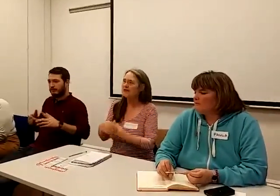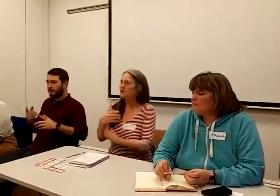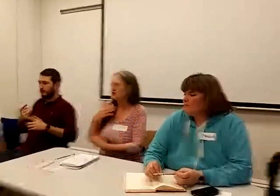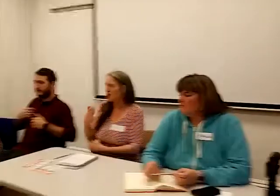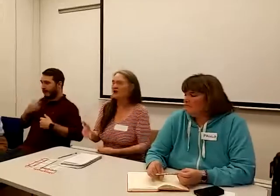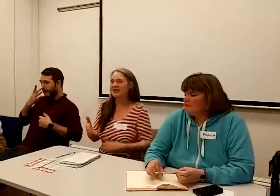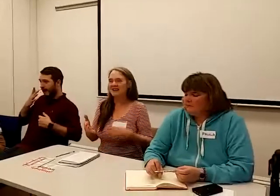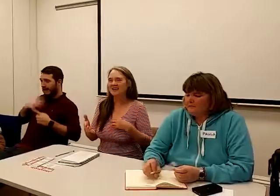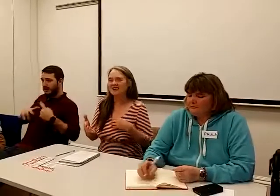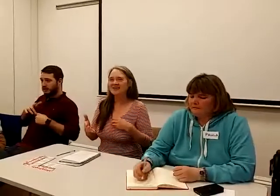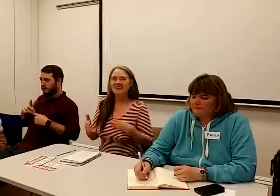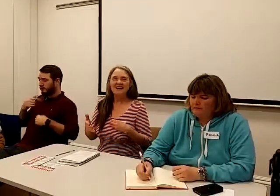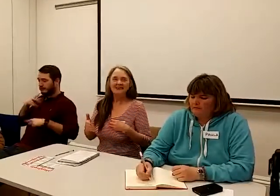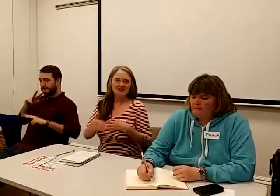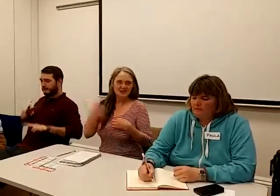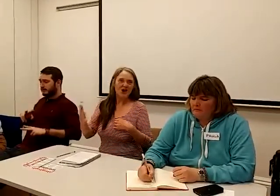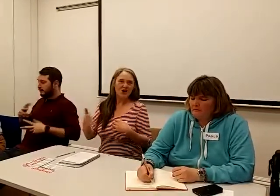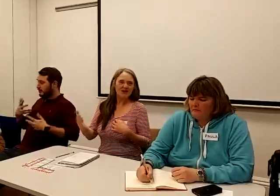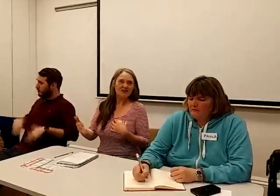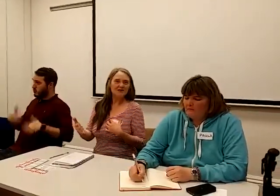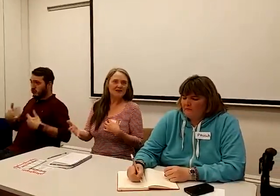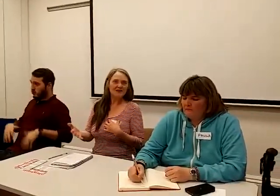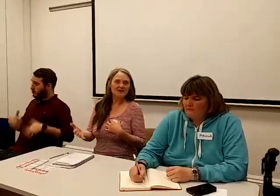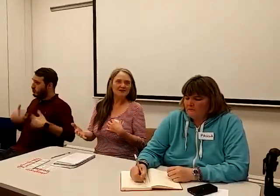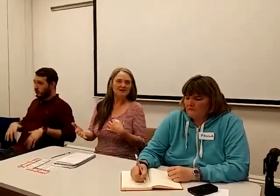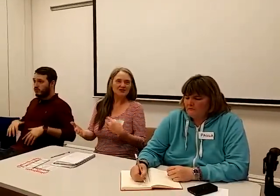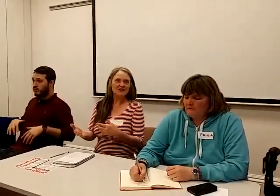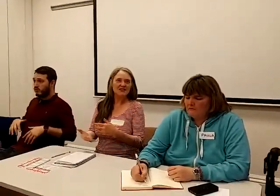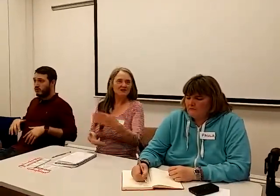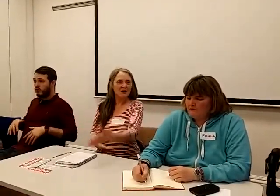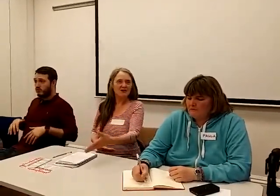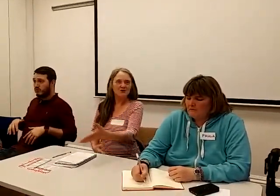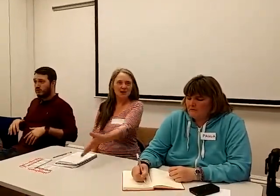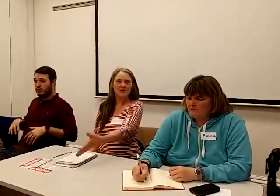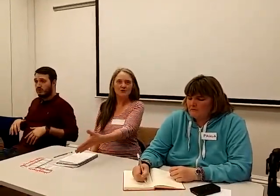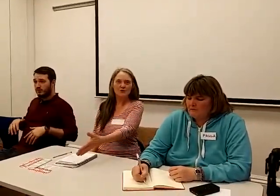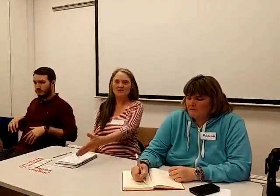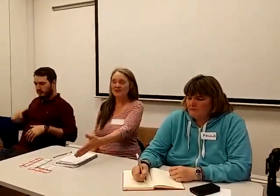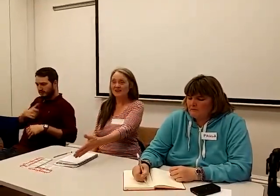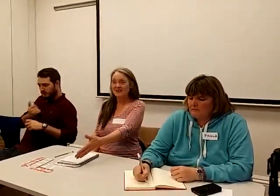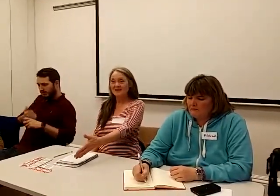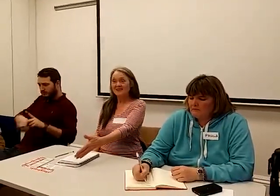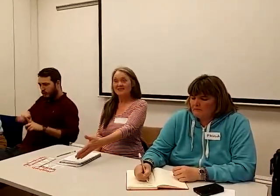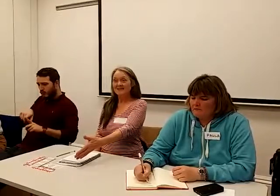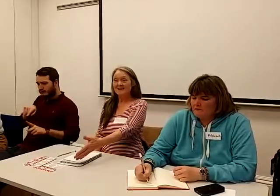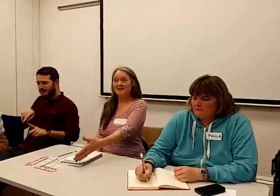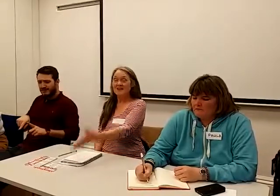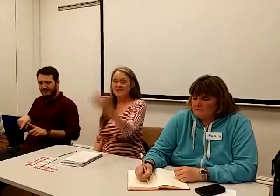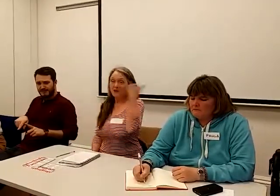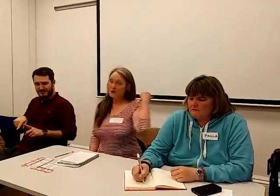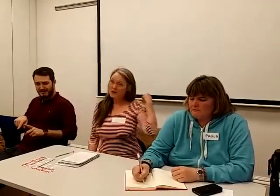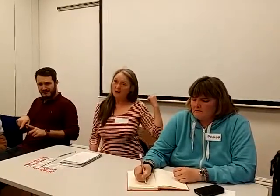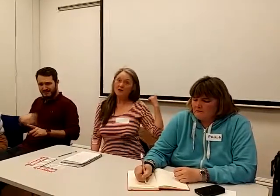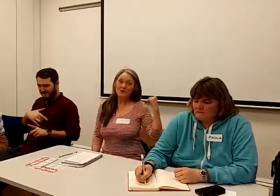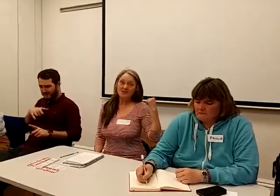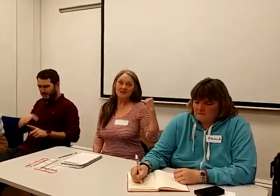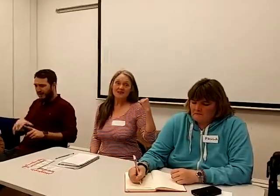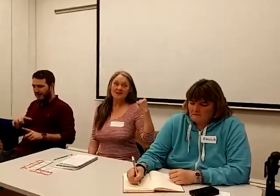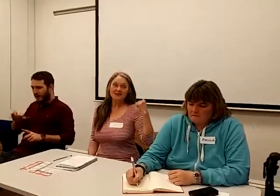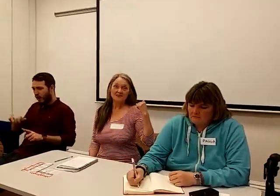a really shocking and disheartening thing to see my granddaughter facing a world that was like